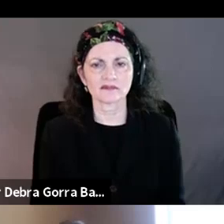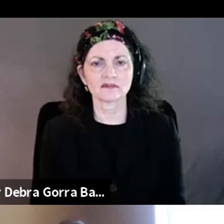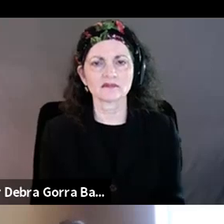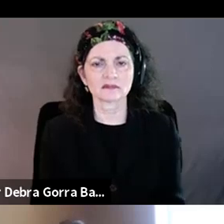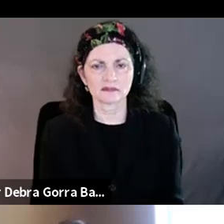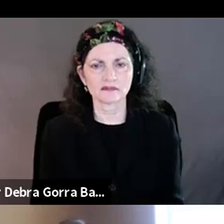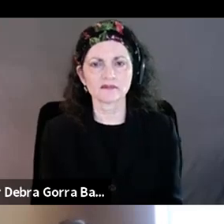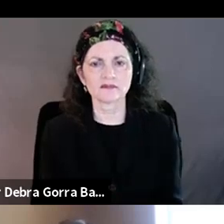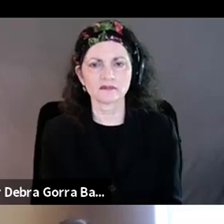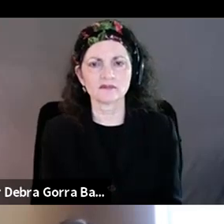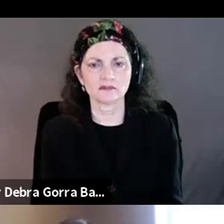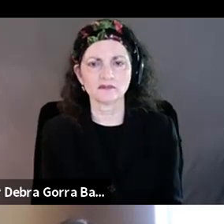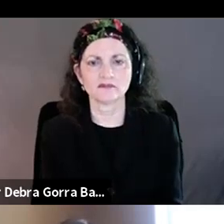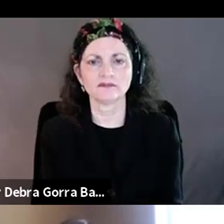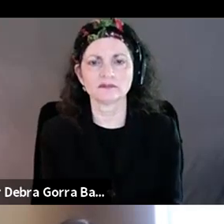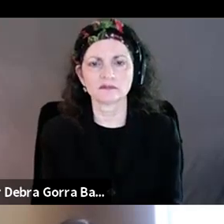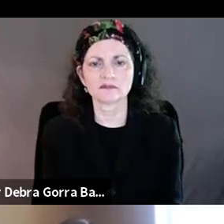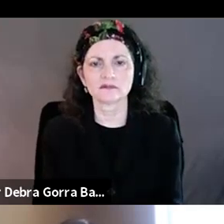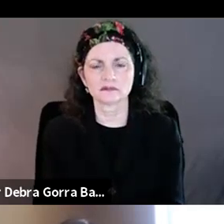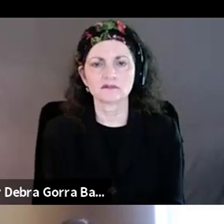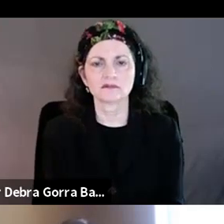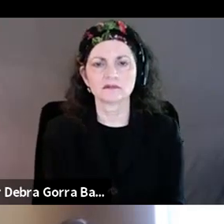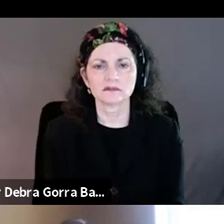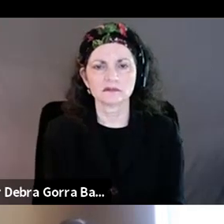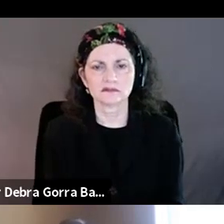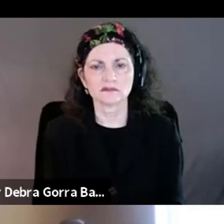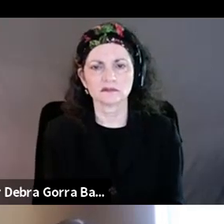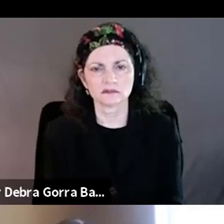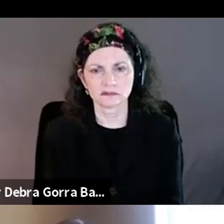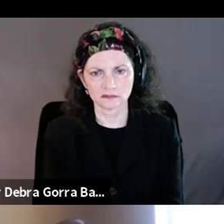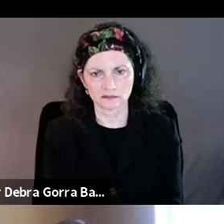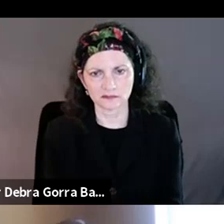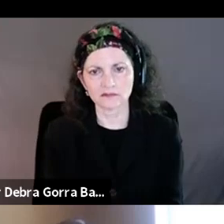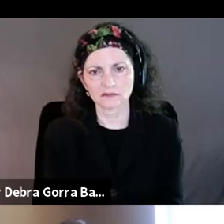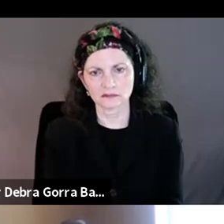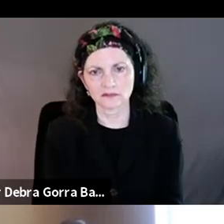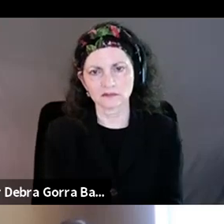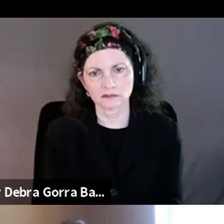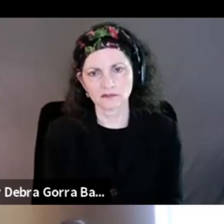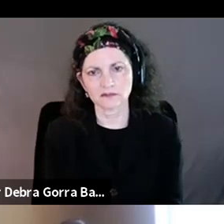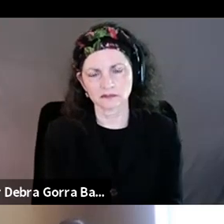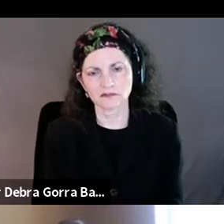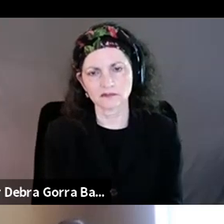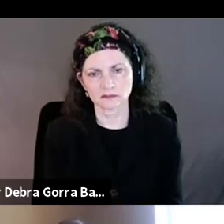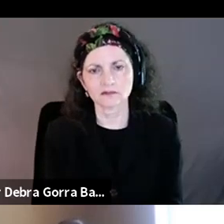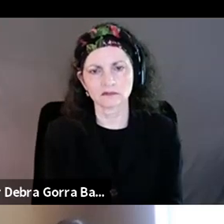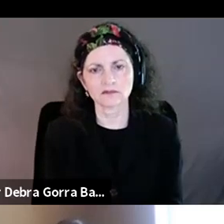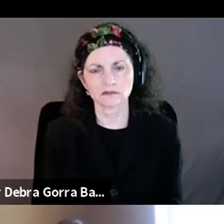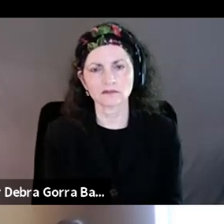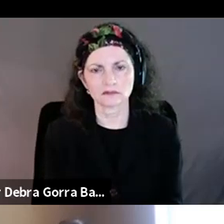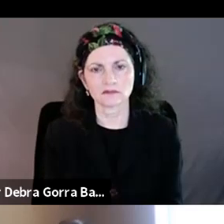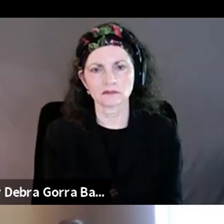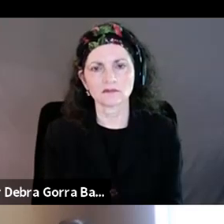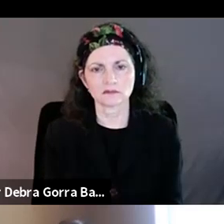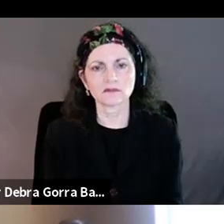to have that performing the allyship goal at the heart and mind commitment to dismantle the system